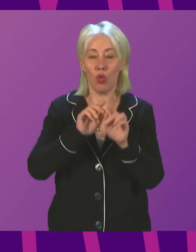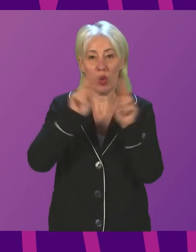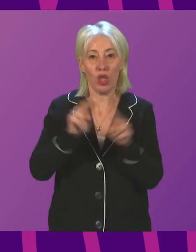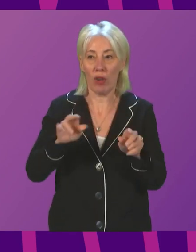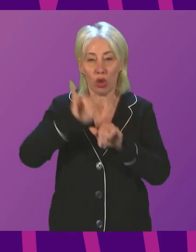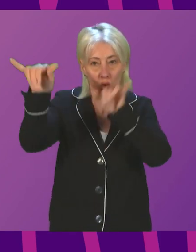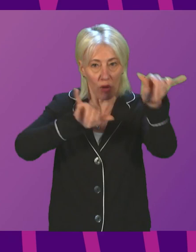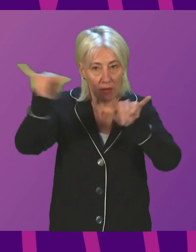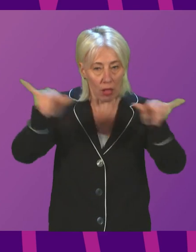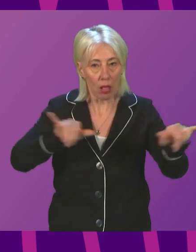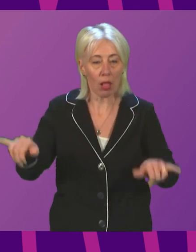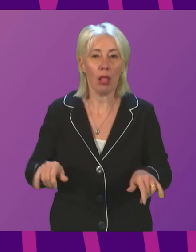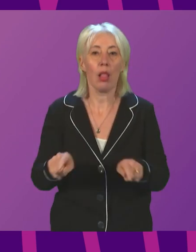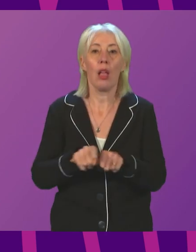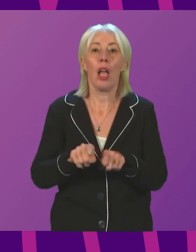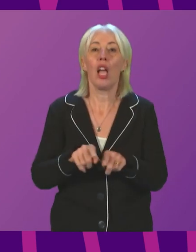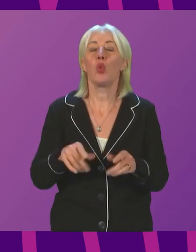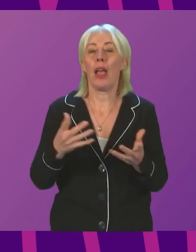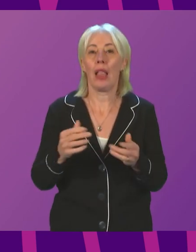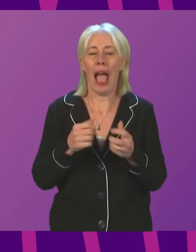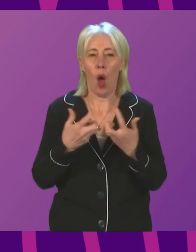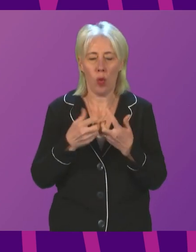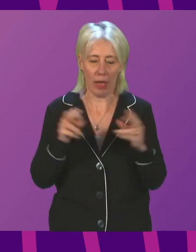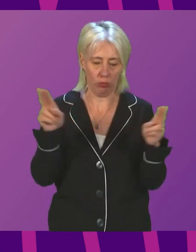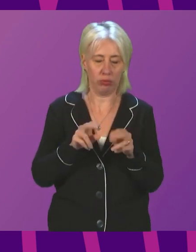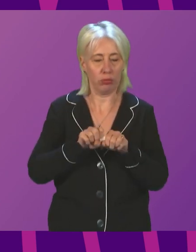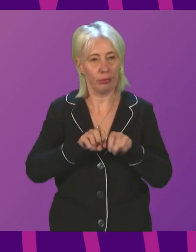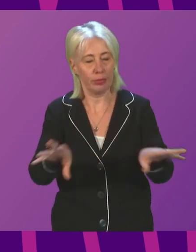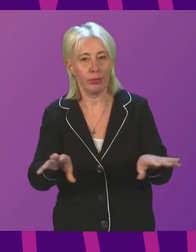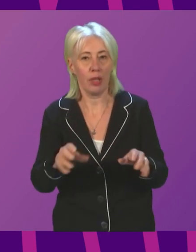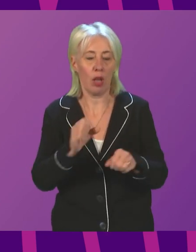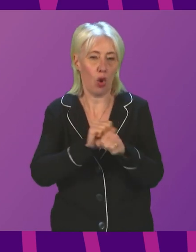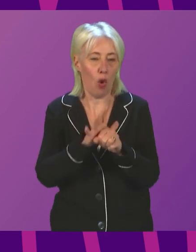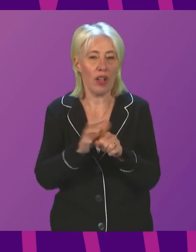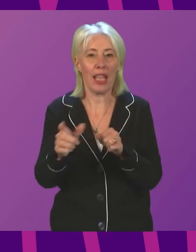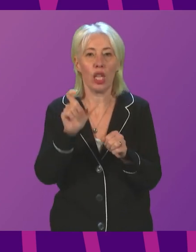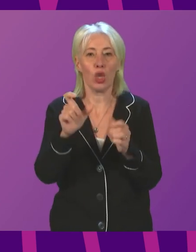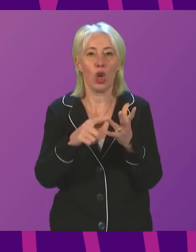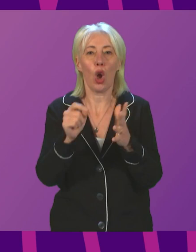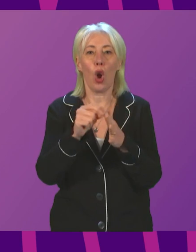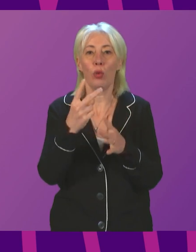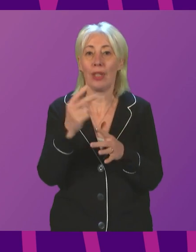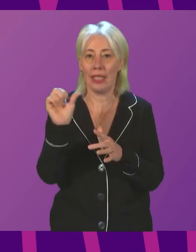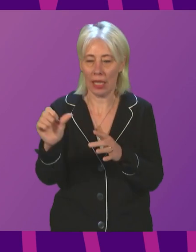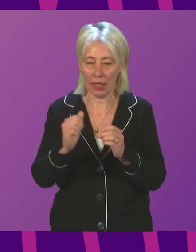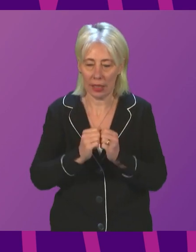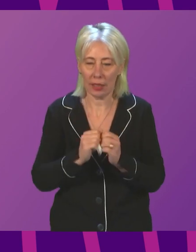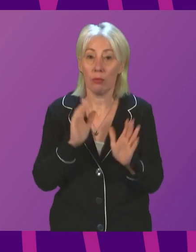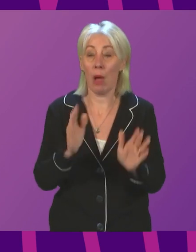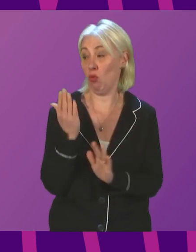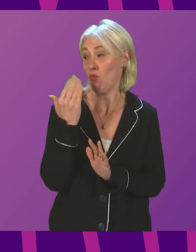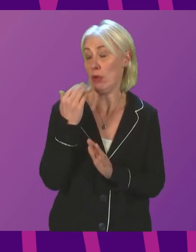on management of the risks of transmission at or around COP26. First though, I will report on the most recent